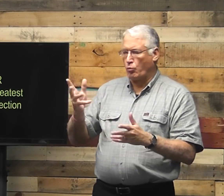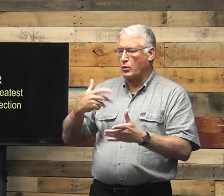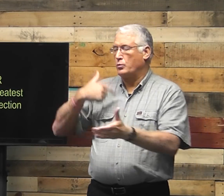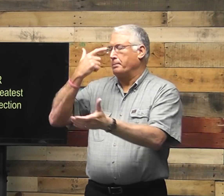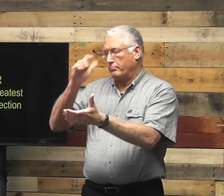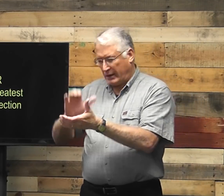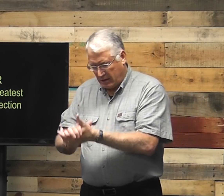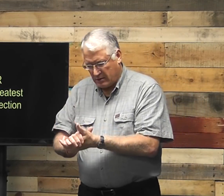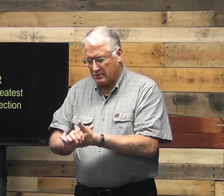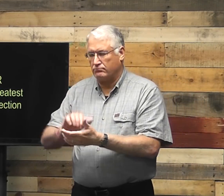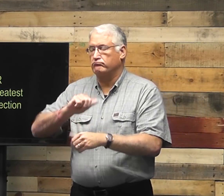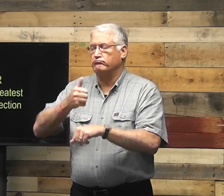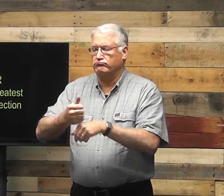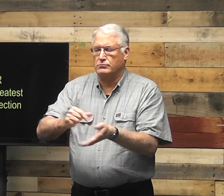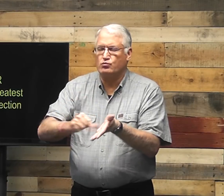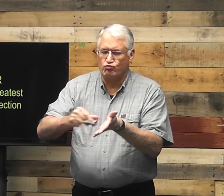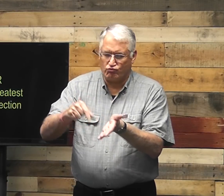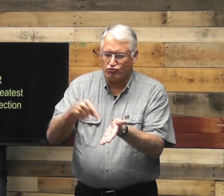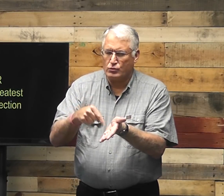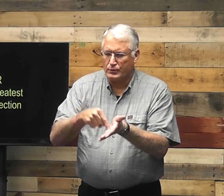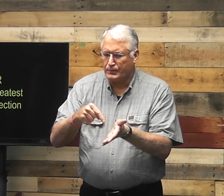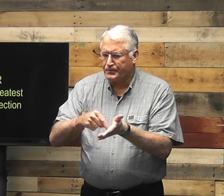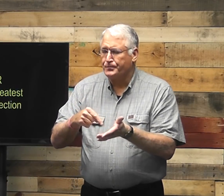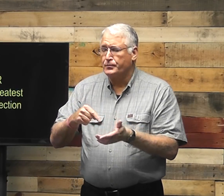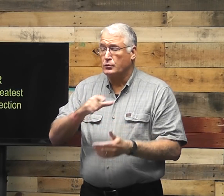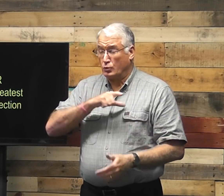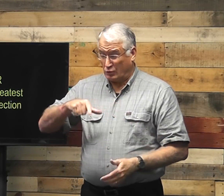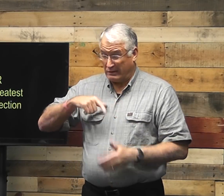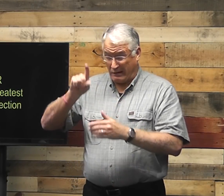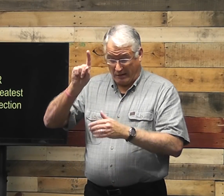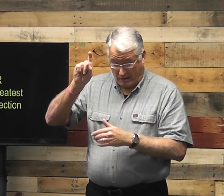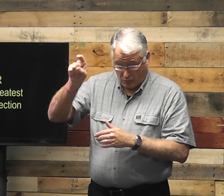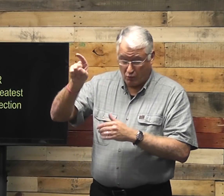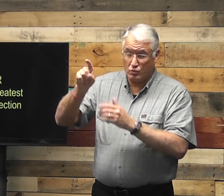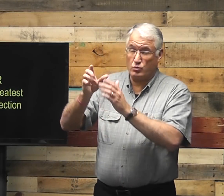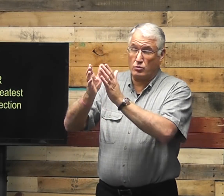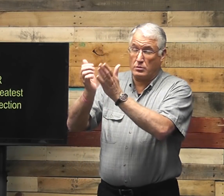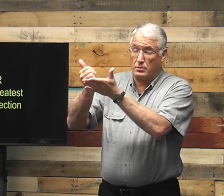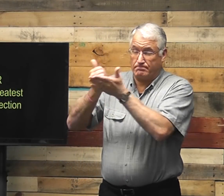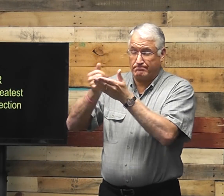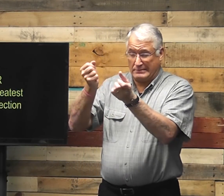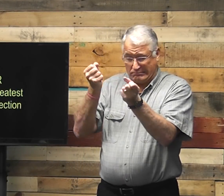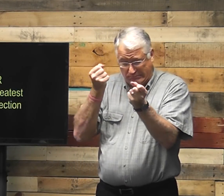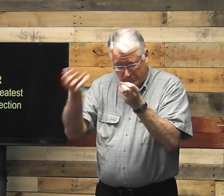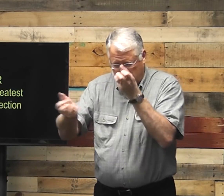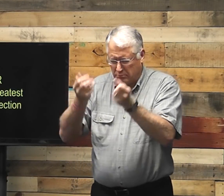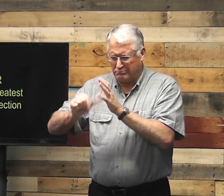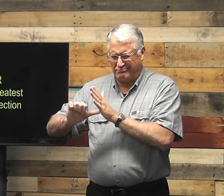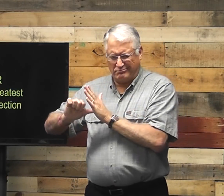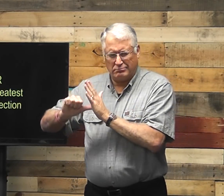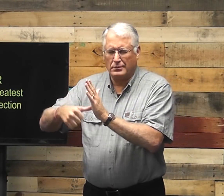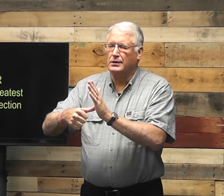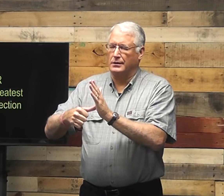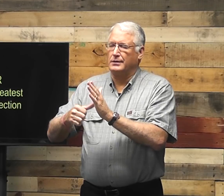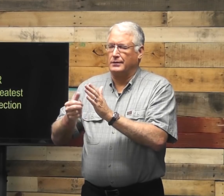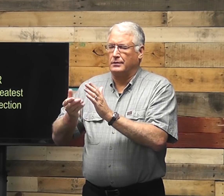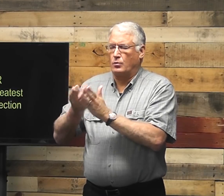that is established on the scriptures. And Lord, we ask you to help me